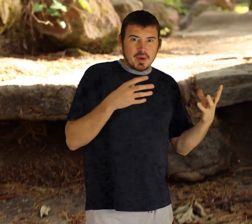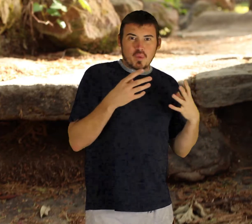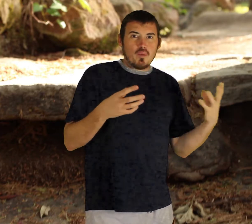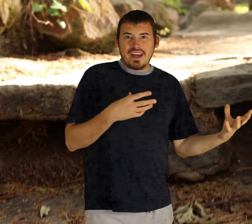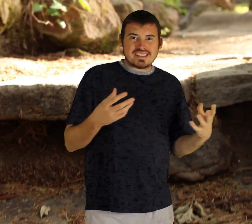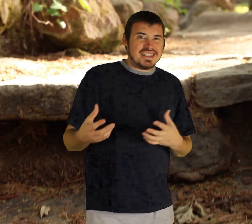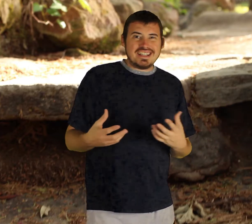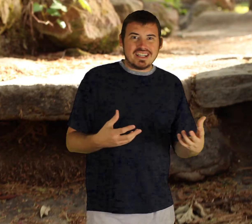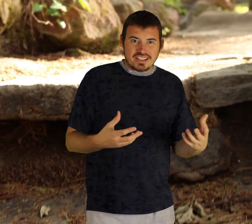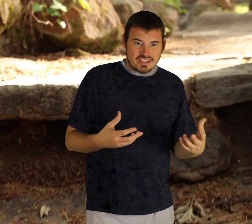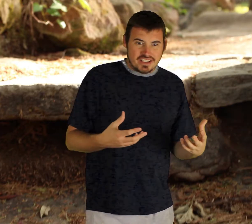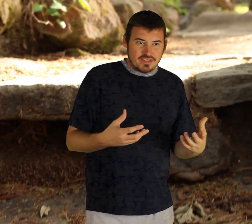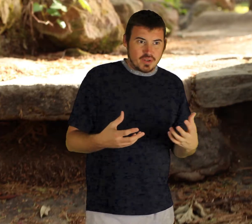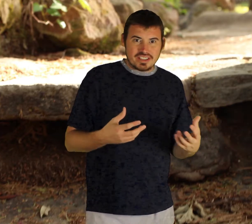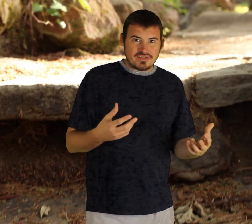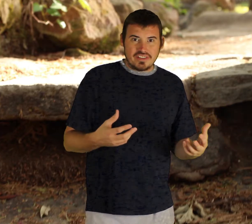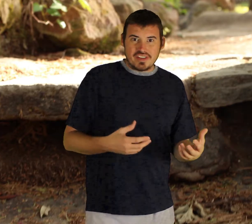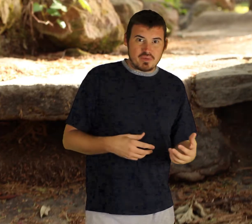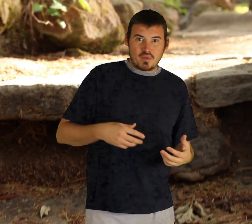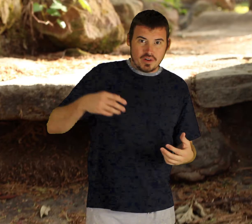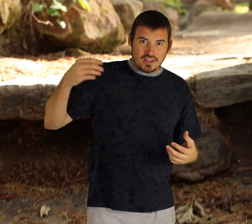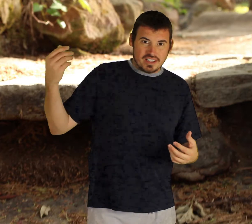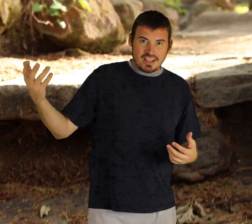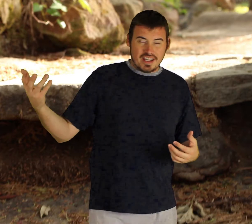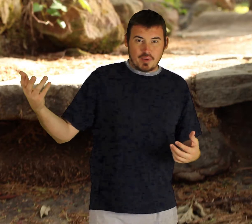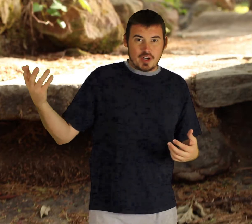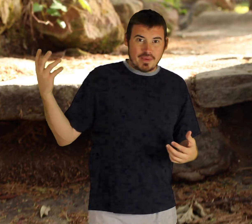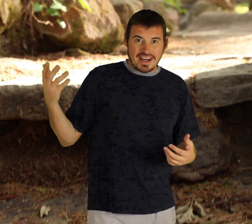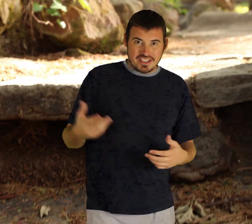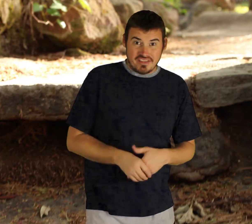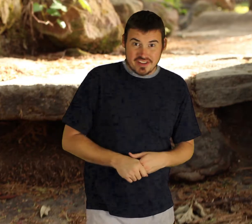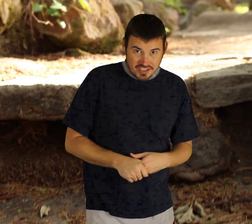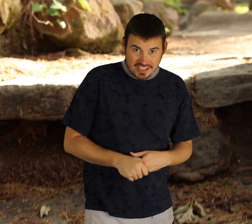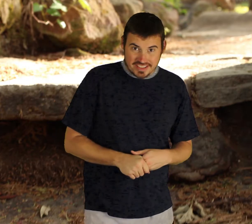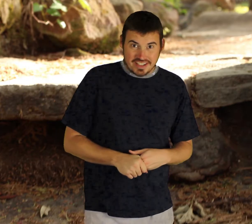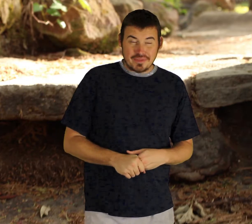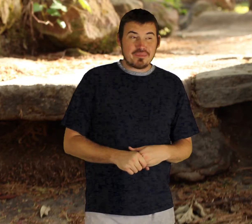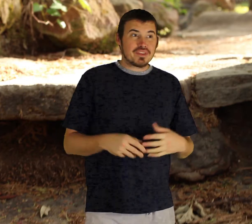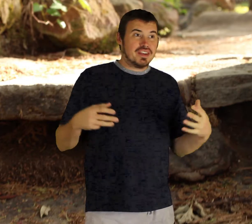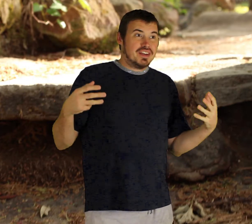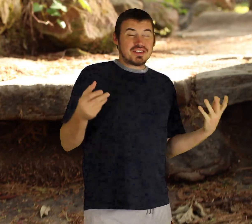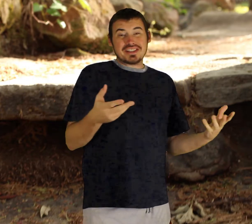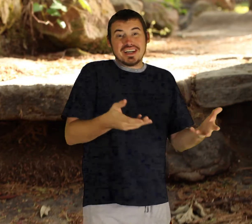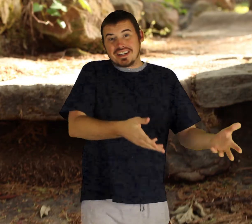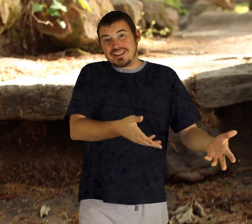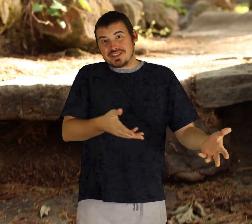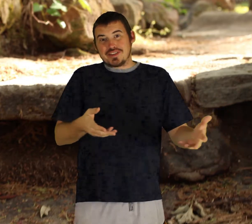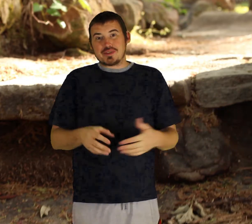big romance teen character in the 40s and 50s before uh they brought her back as an avenger years later so it's exciting you know it's her first